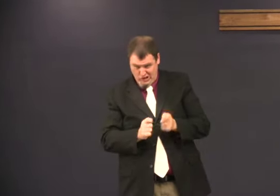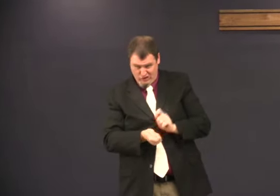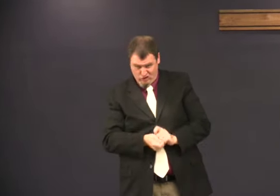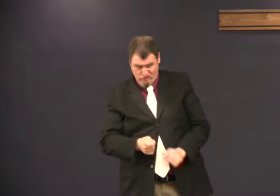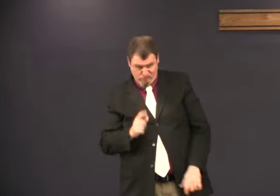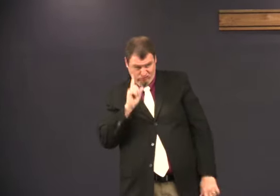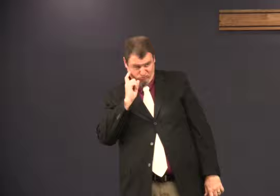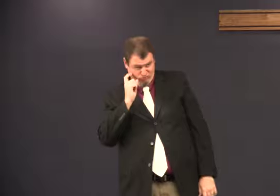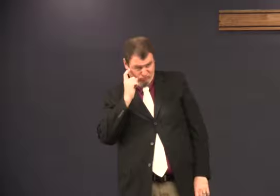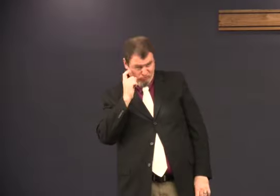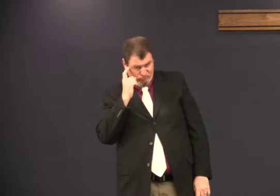Did your life change?